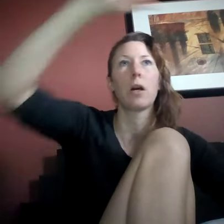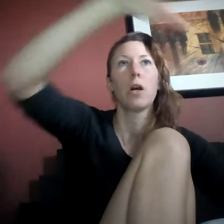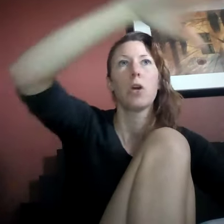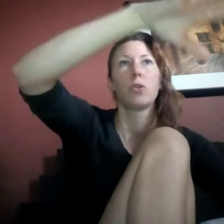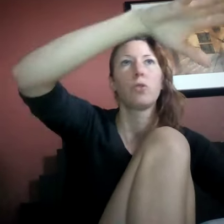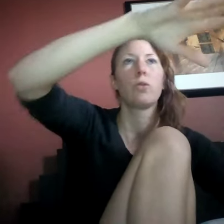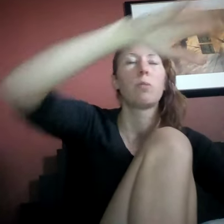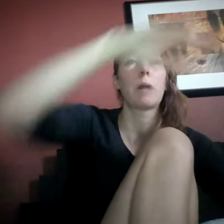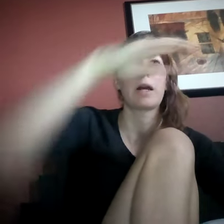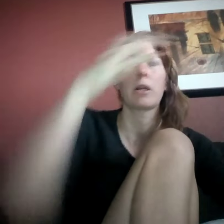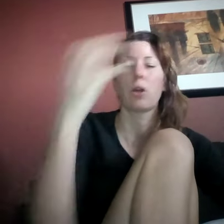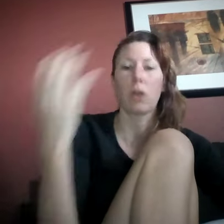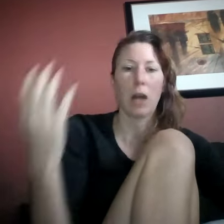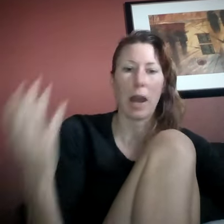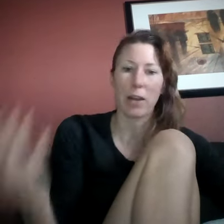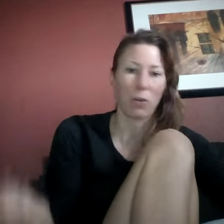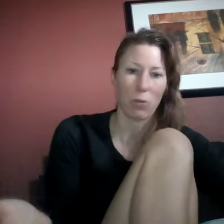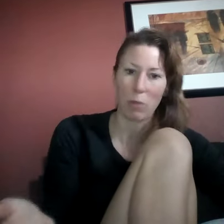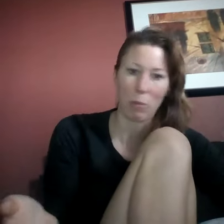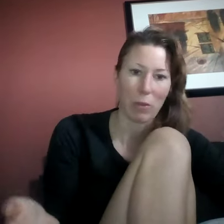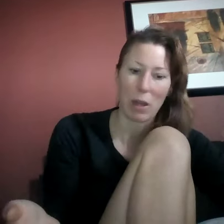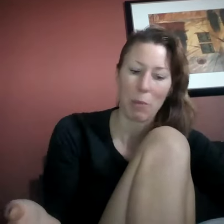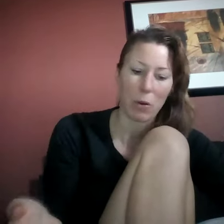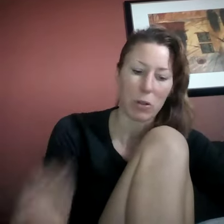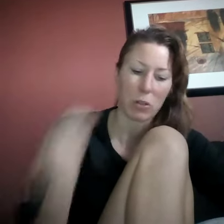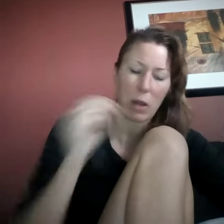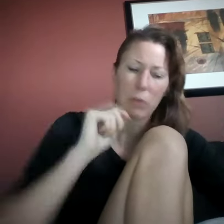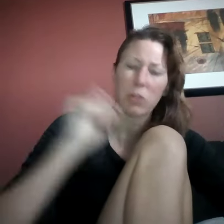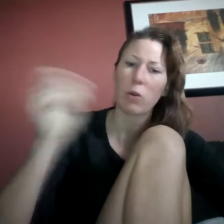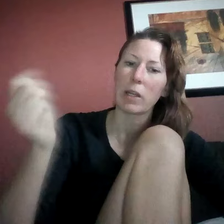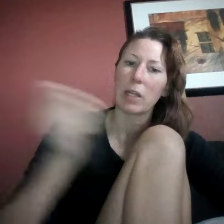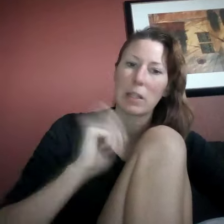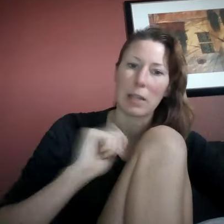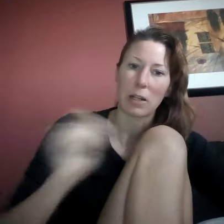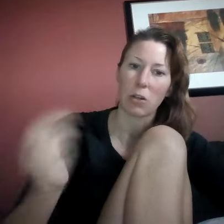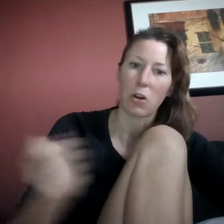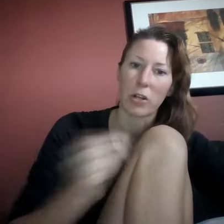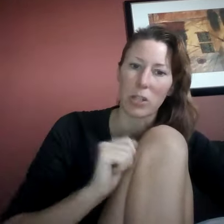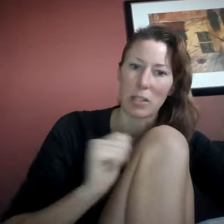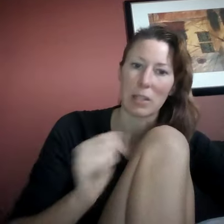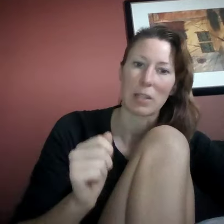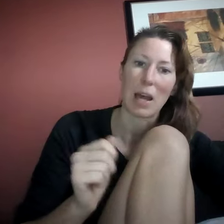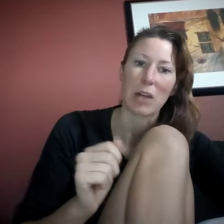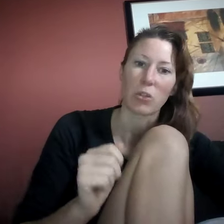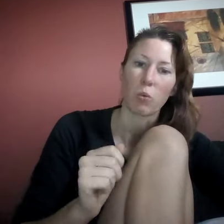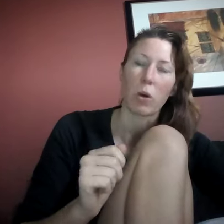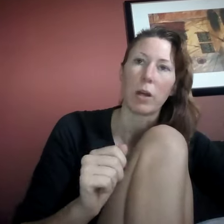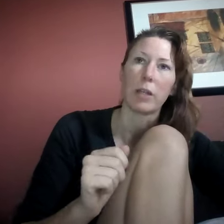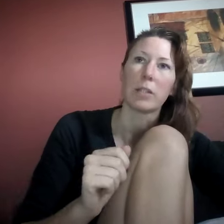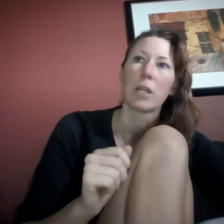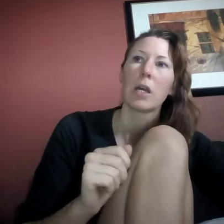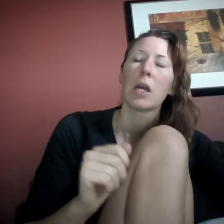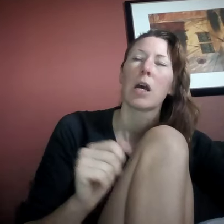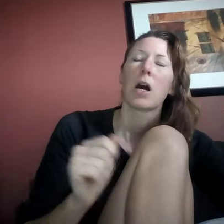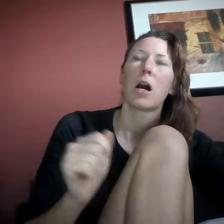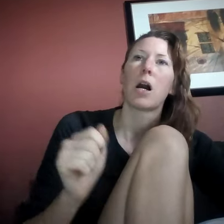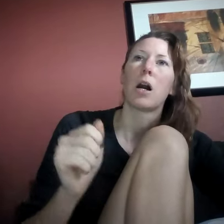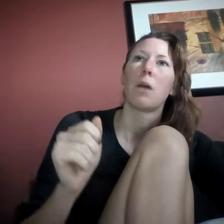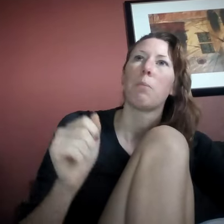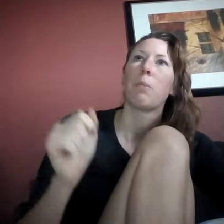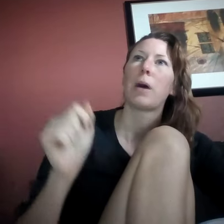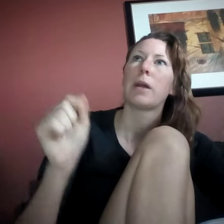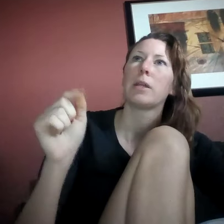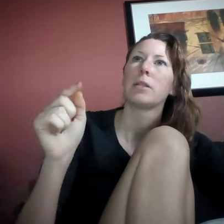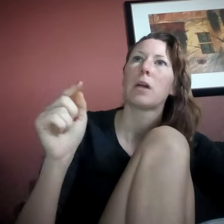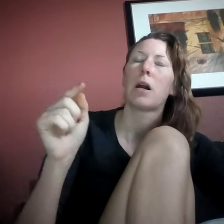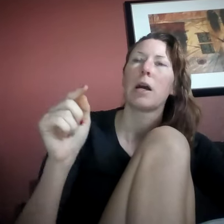to the backyard. I don't remember that part. So I was going in and out of consciousness as was, um, by the time